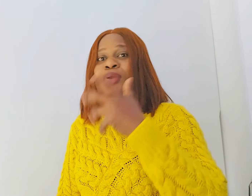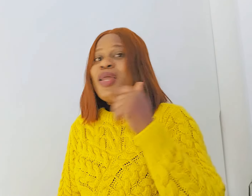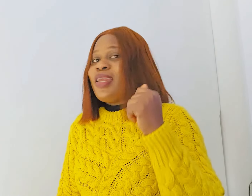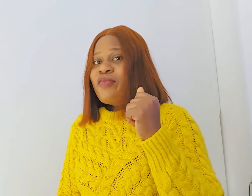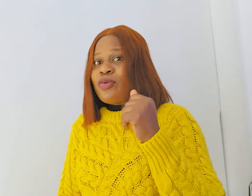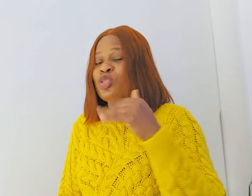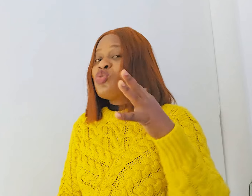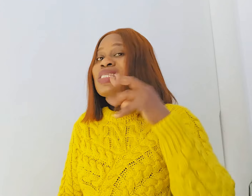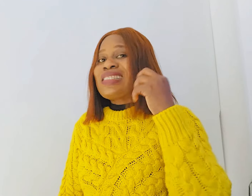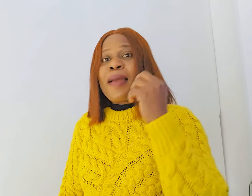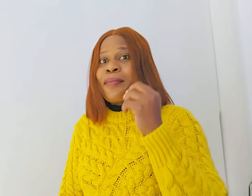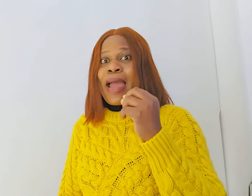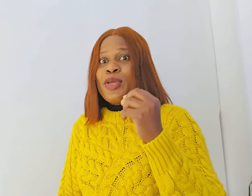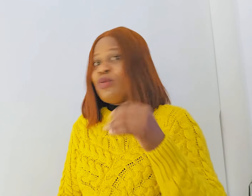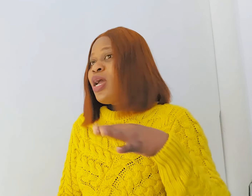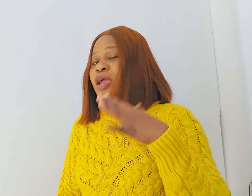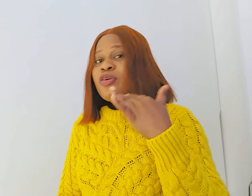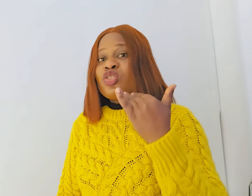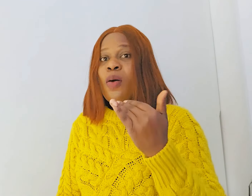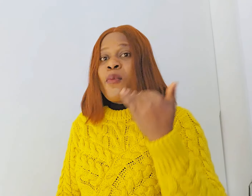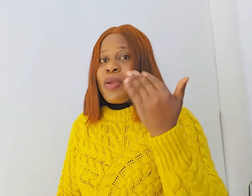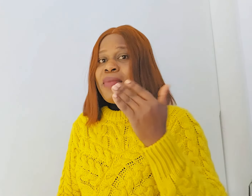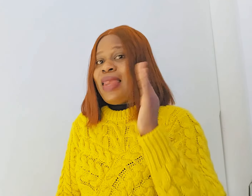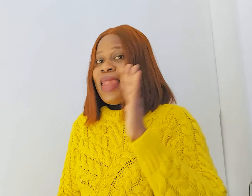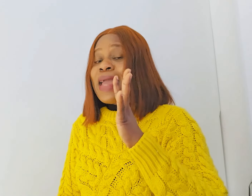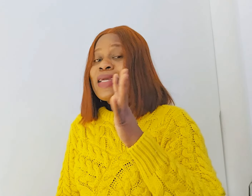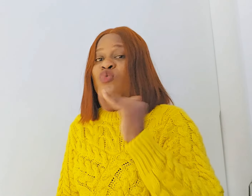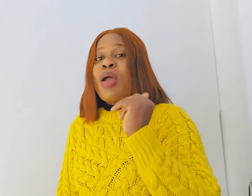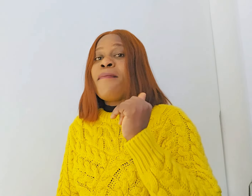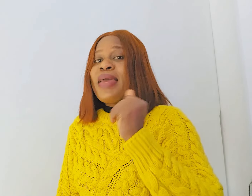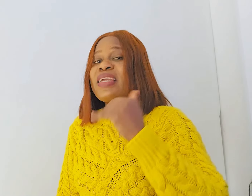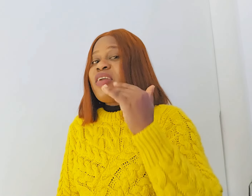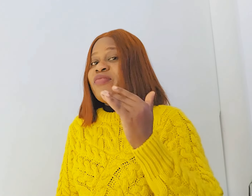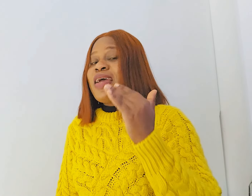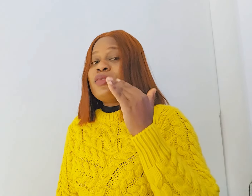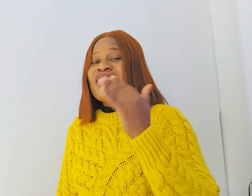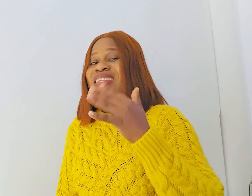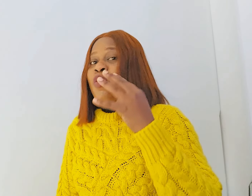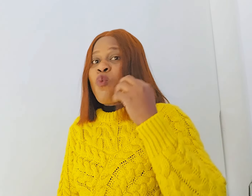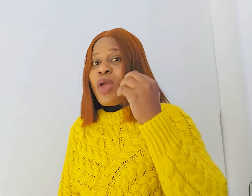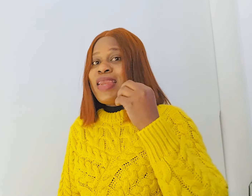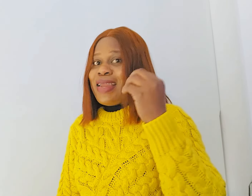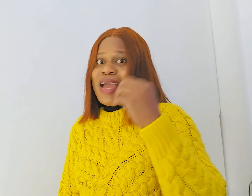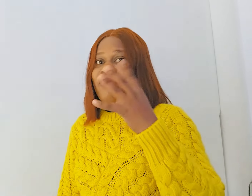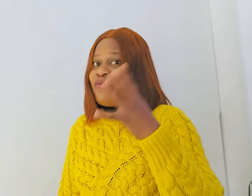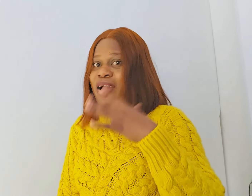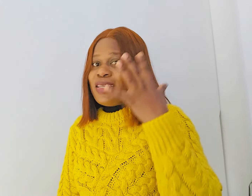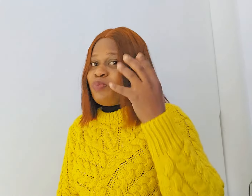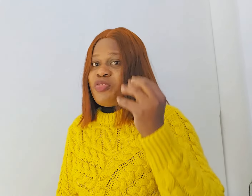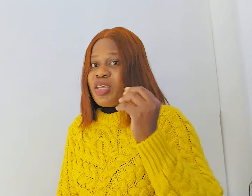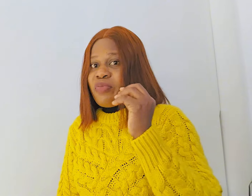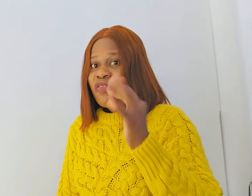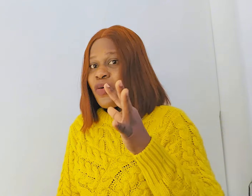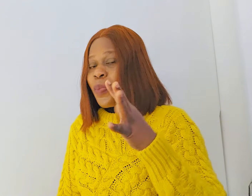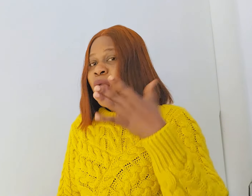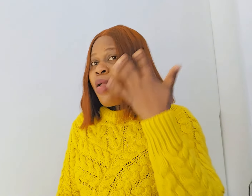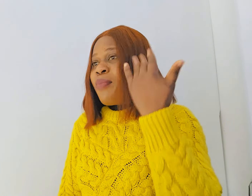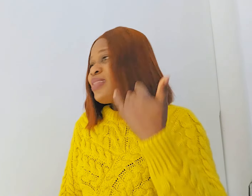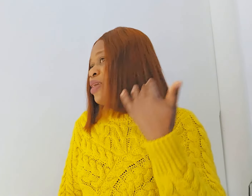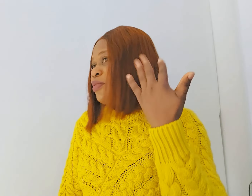not leave you she will stick by you you know some women like it when men give them in a way that they have never experienced before it them to